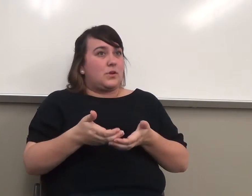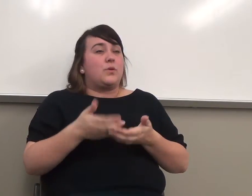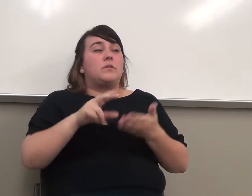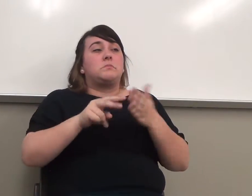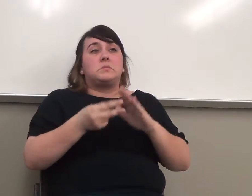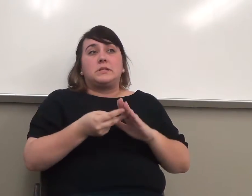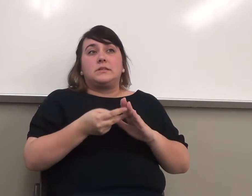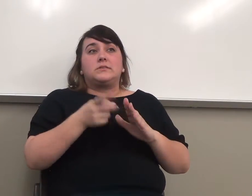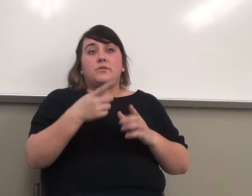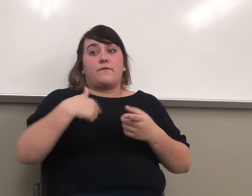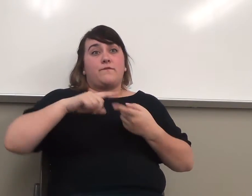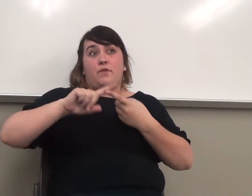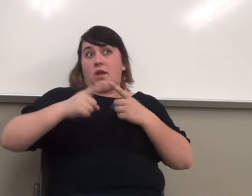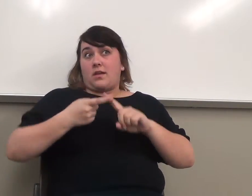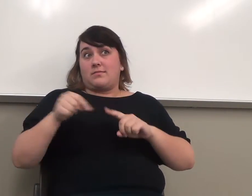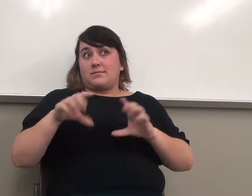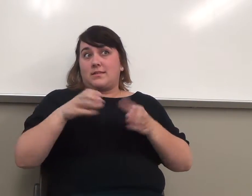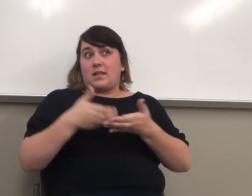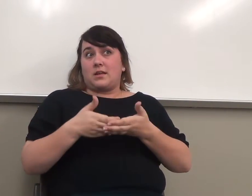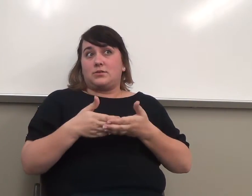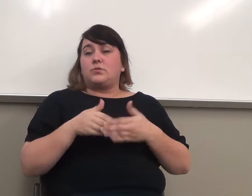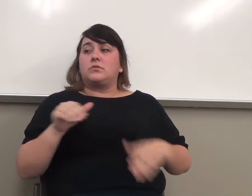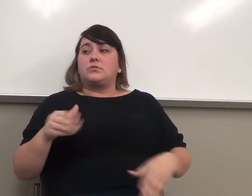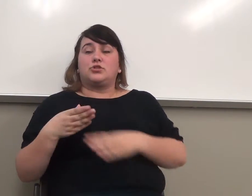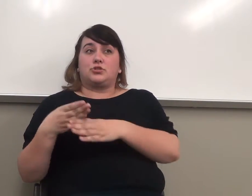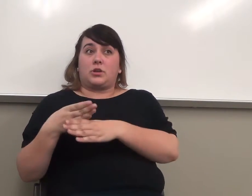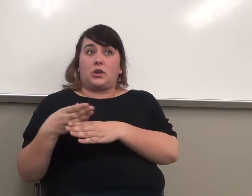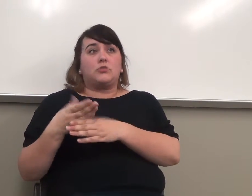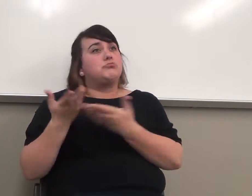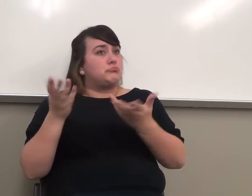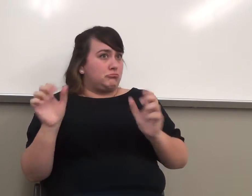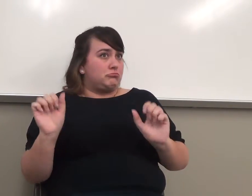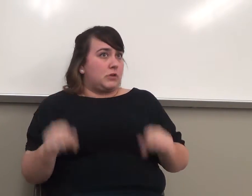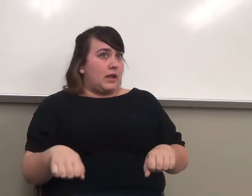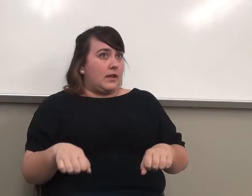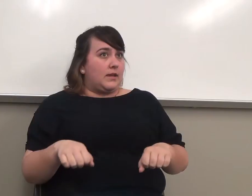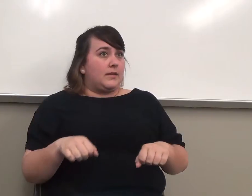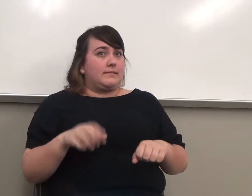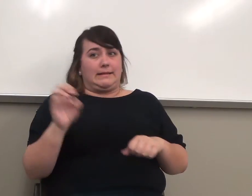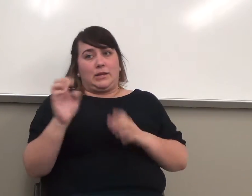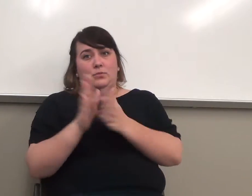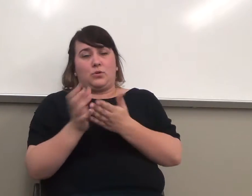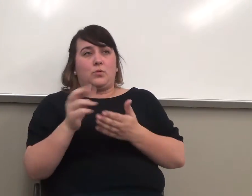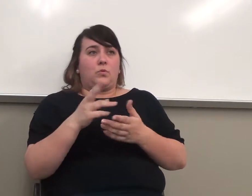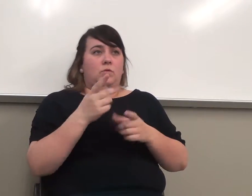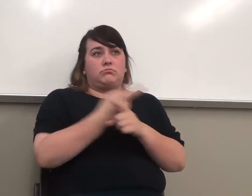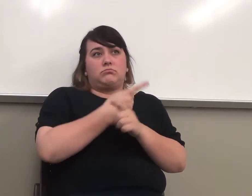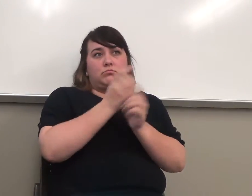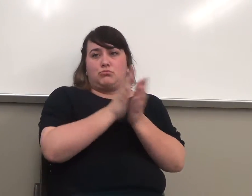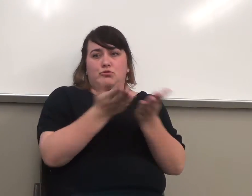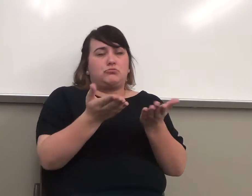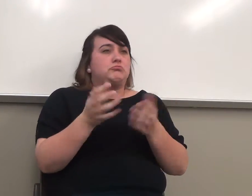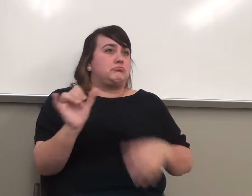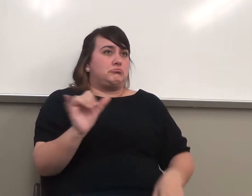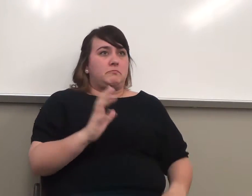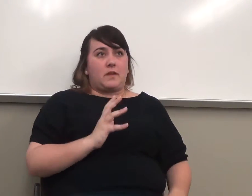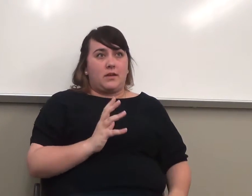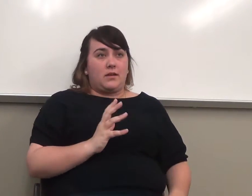if you have a friend in the class, deciding to share a book, either digital or hard copy. You can decide to